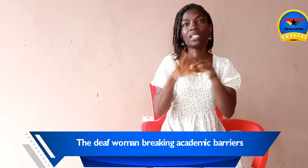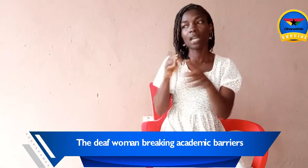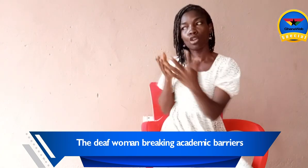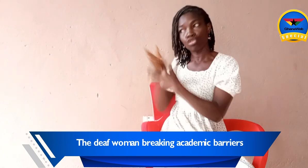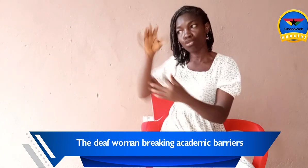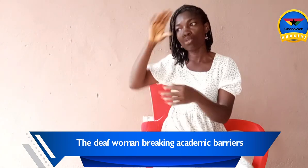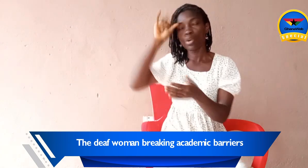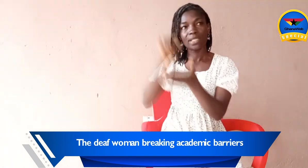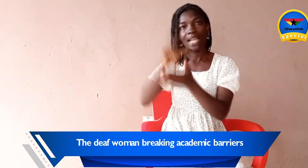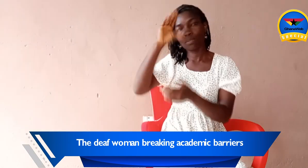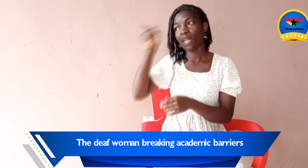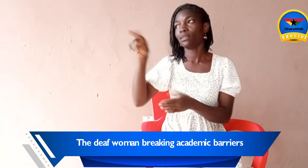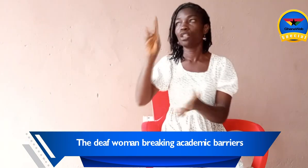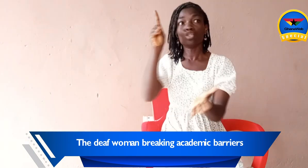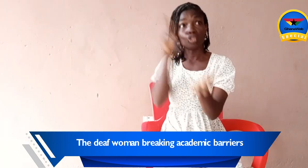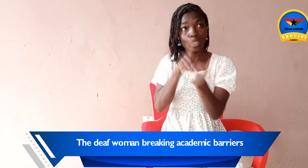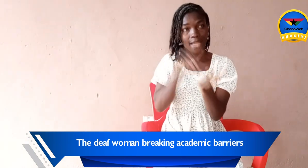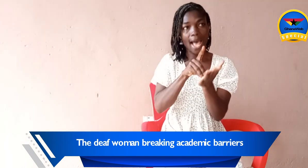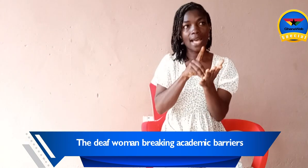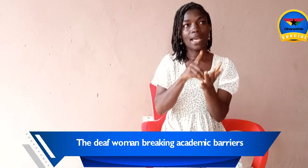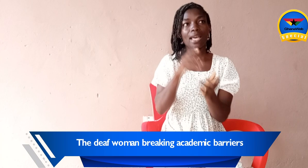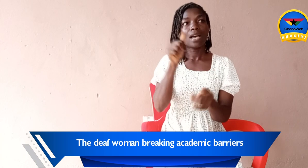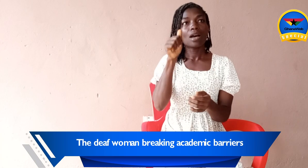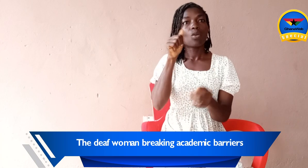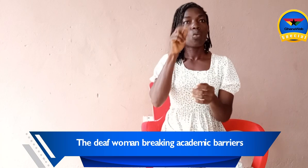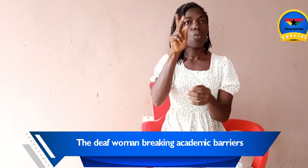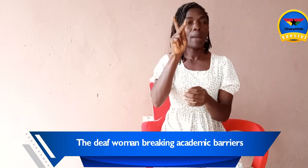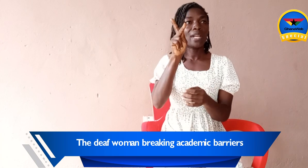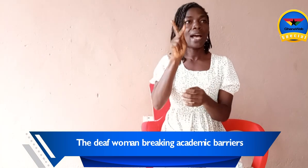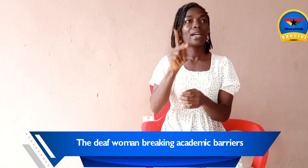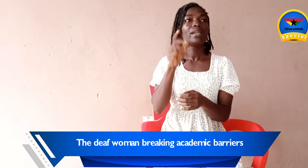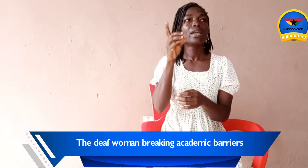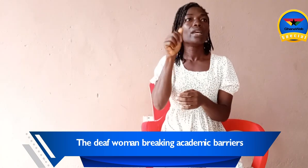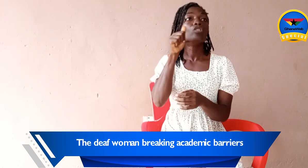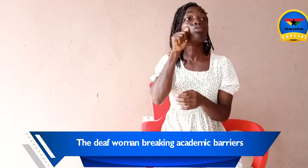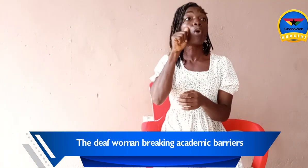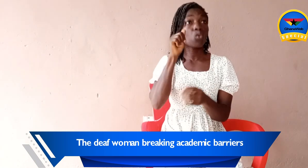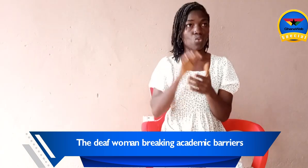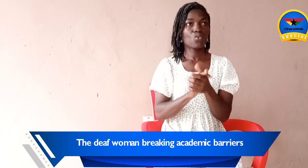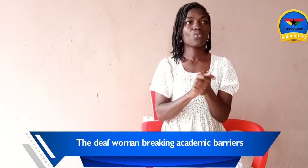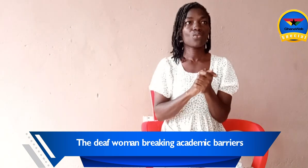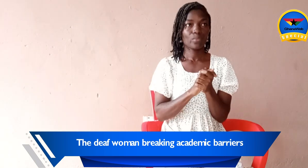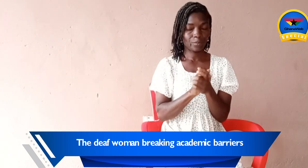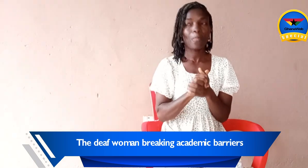to that man, Dr. Kwabna Edupoku. Dr.